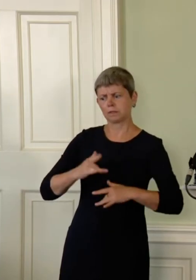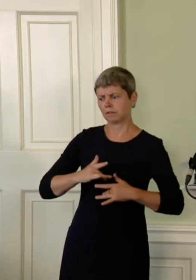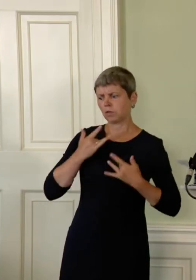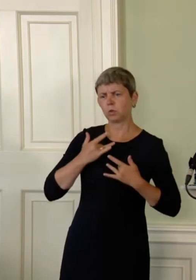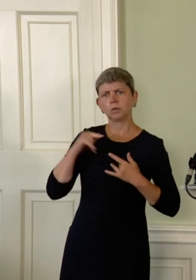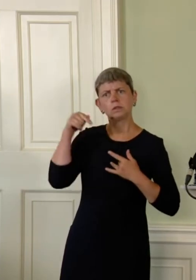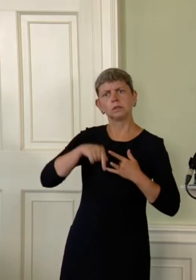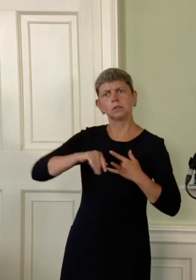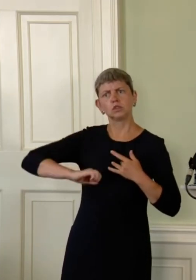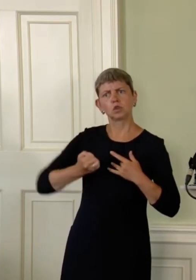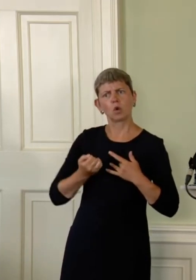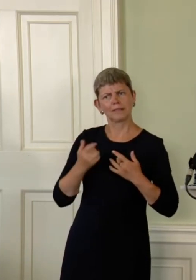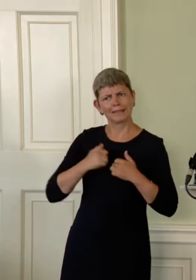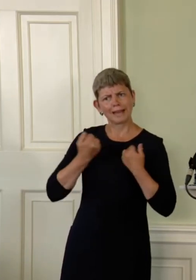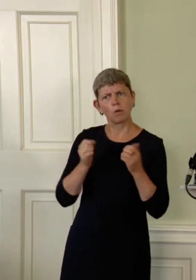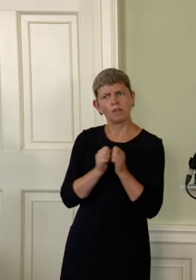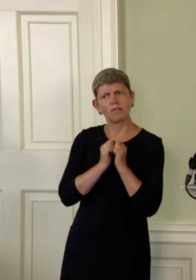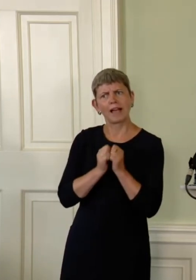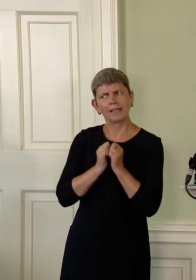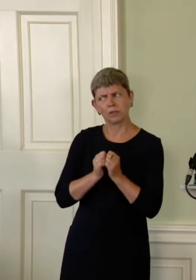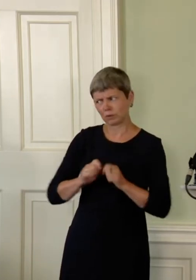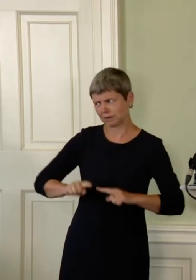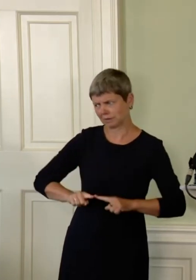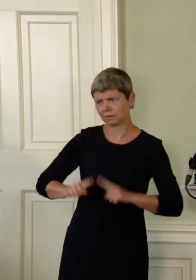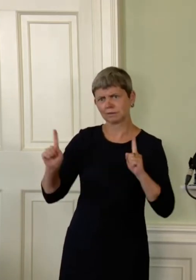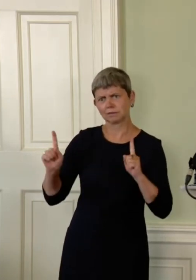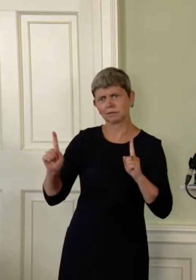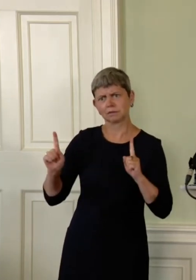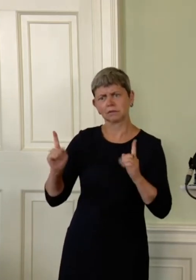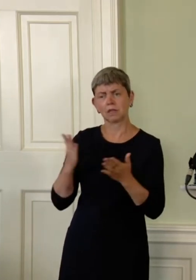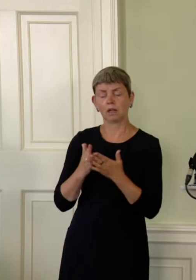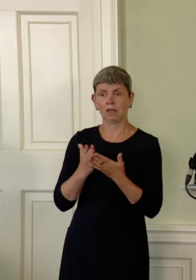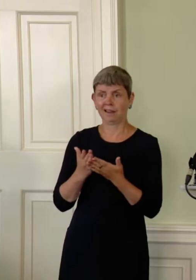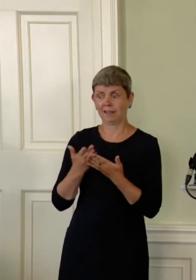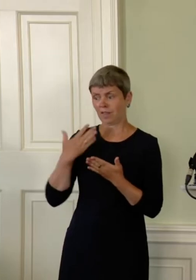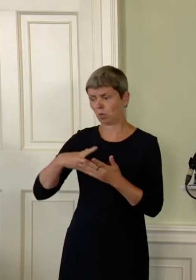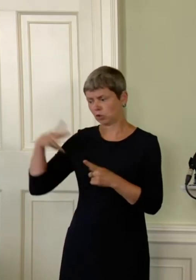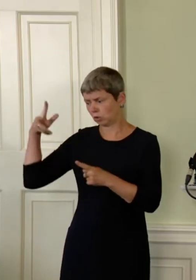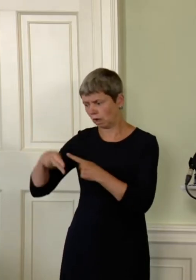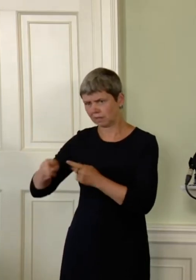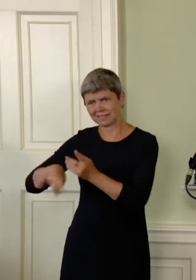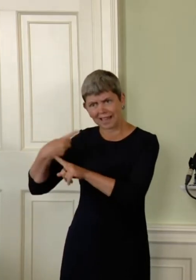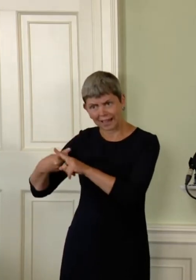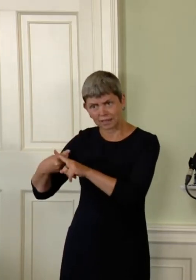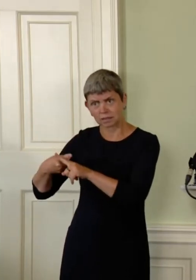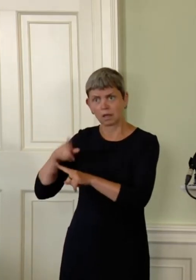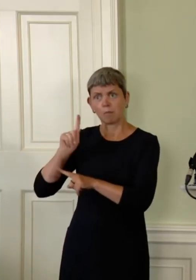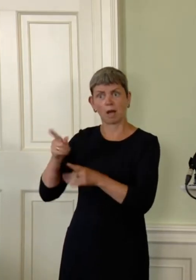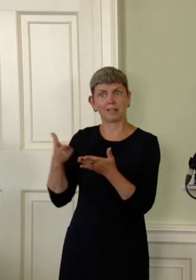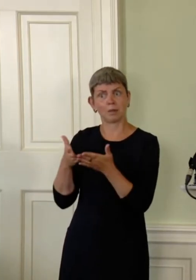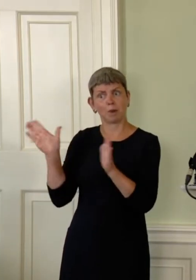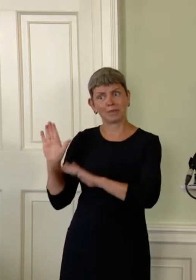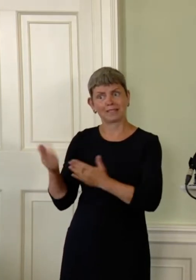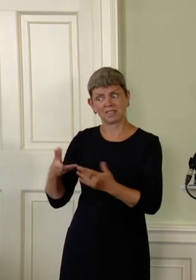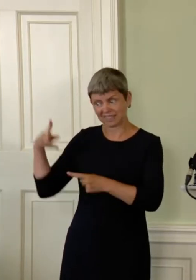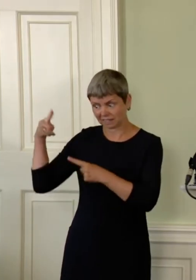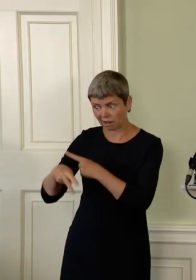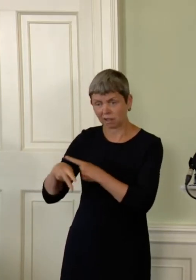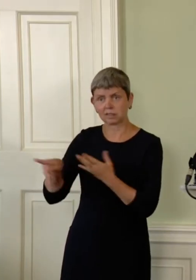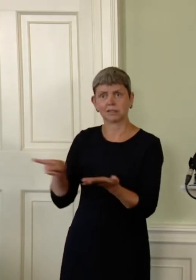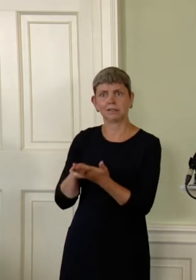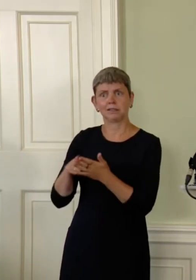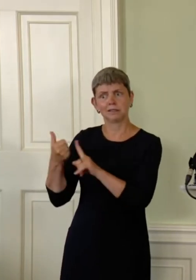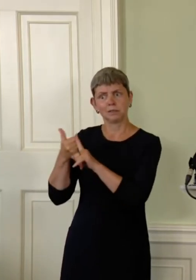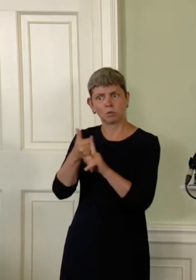and values. A race to the bottom on tax, cuts to public services and support for